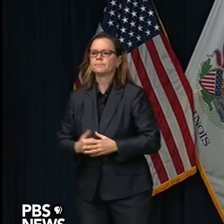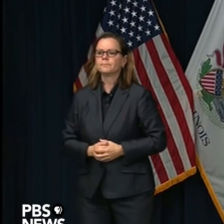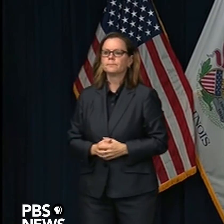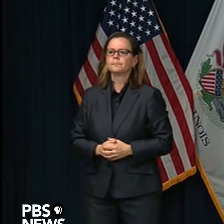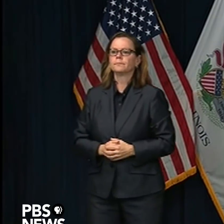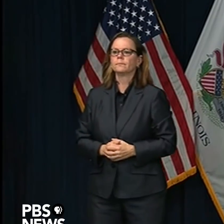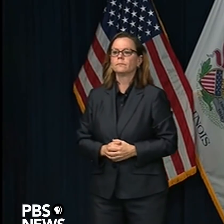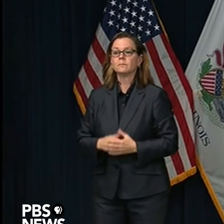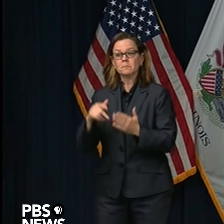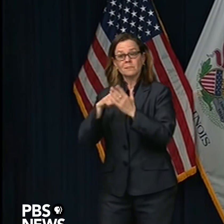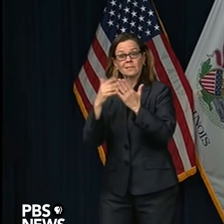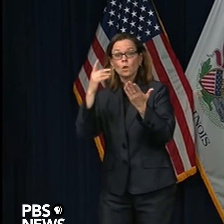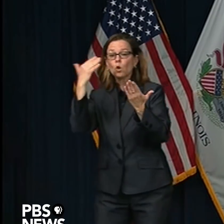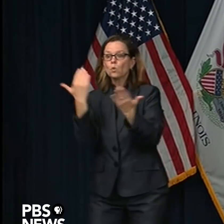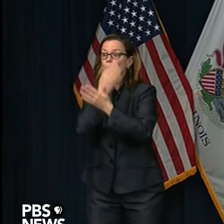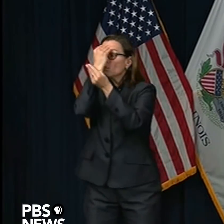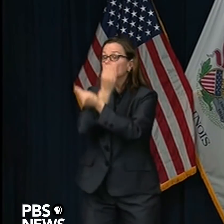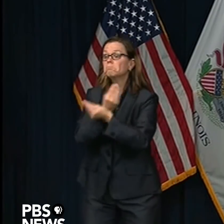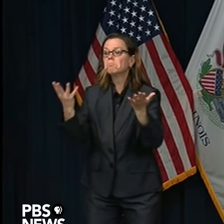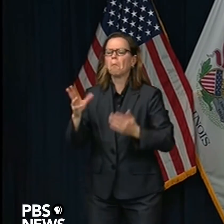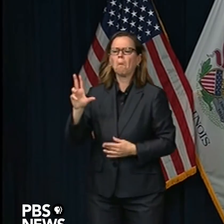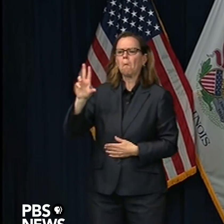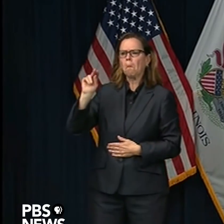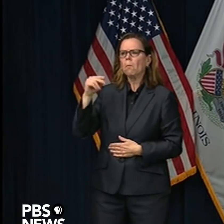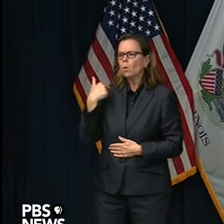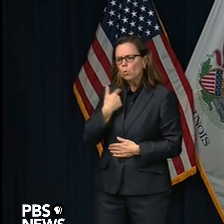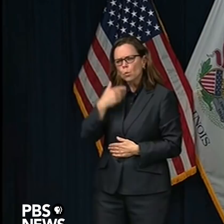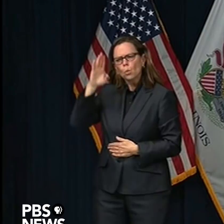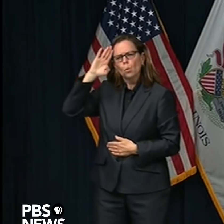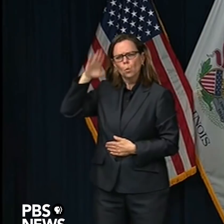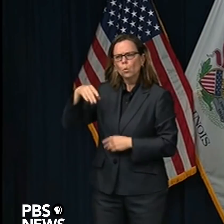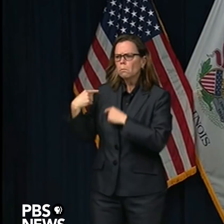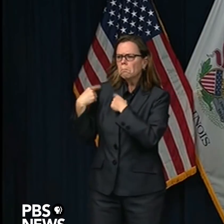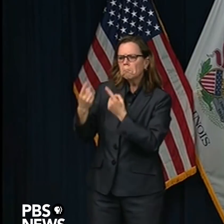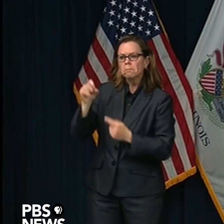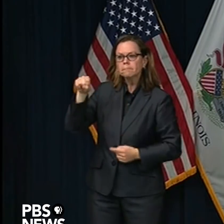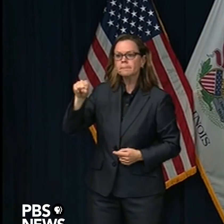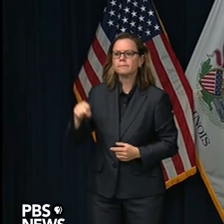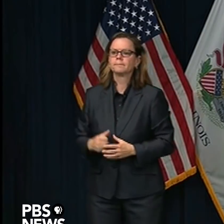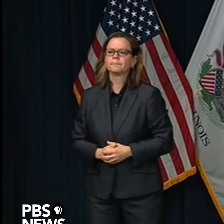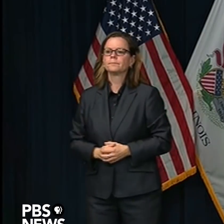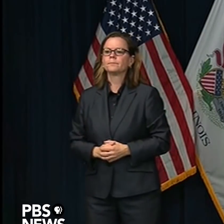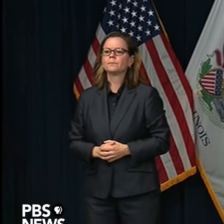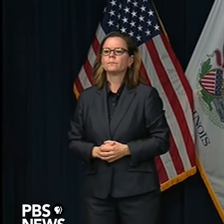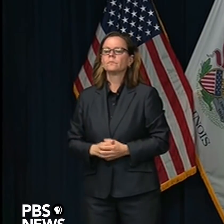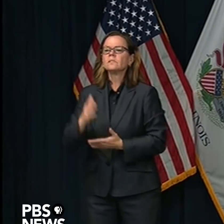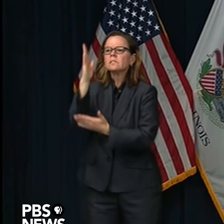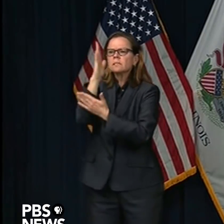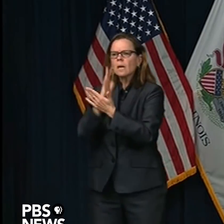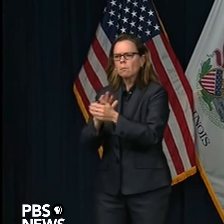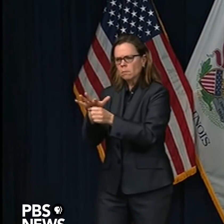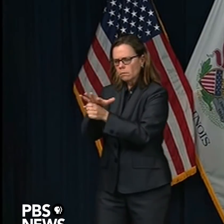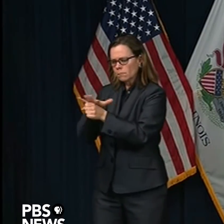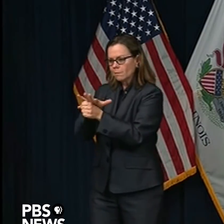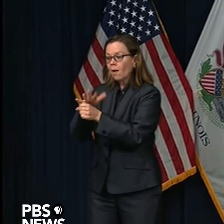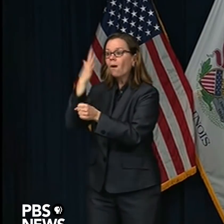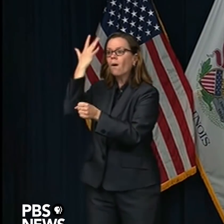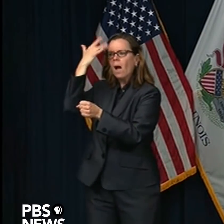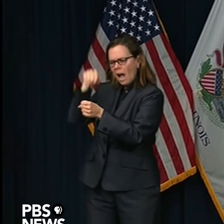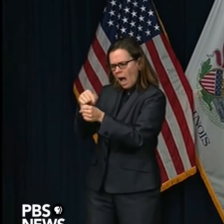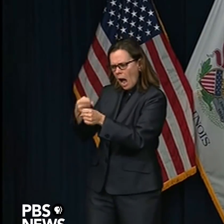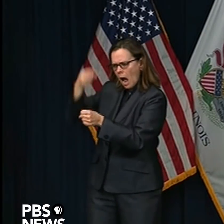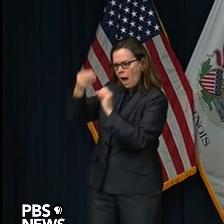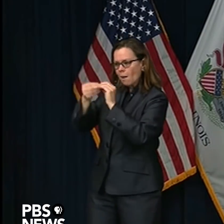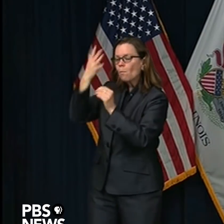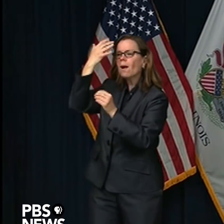about density in certain communities and in certain households. We do have multiple examples